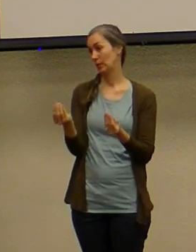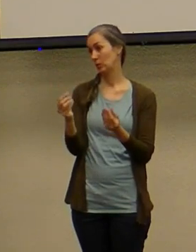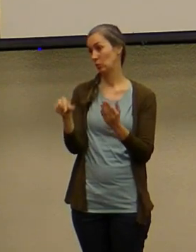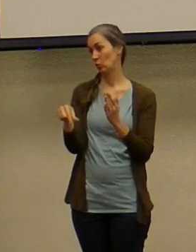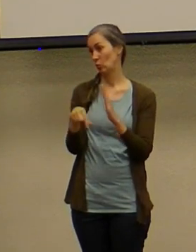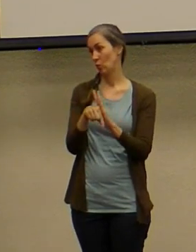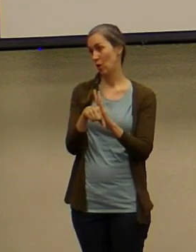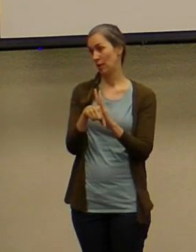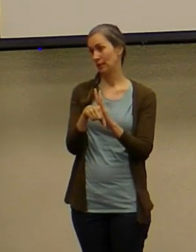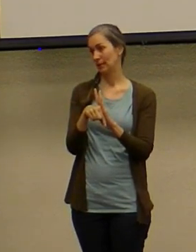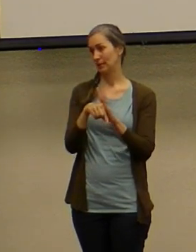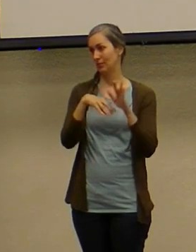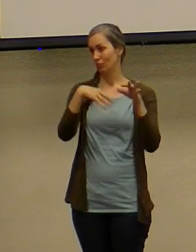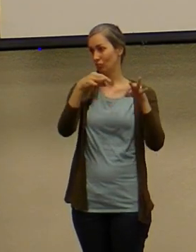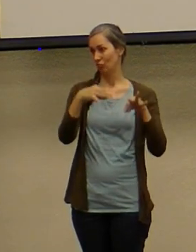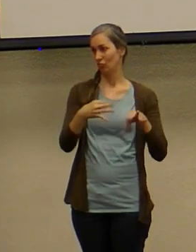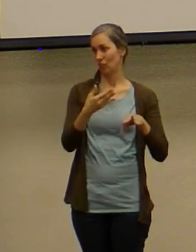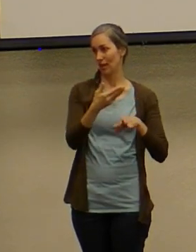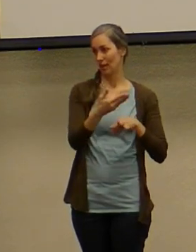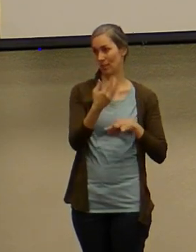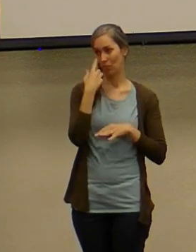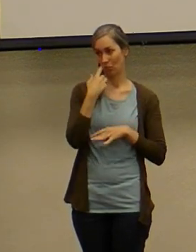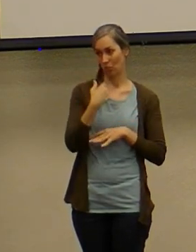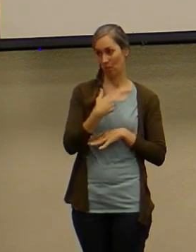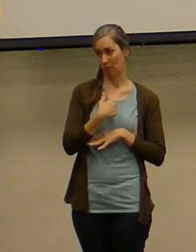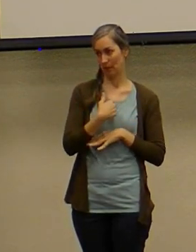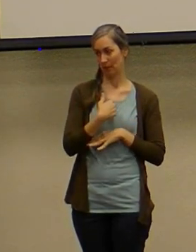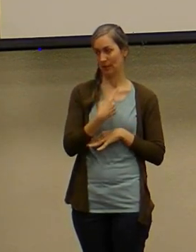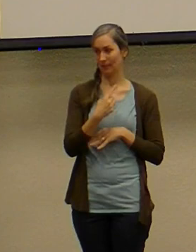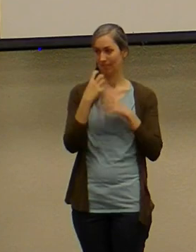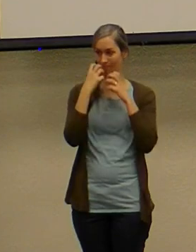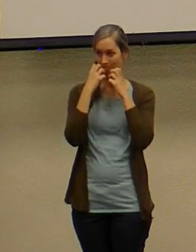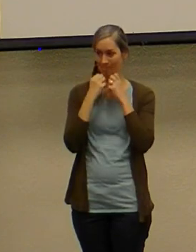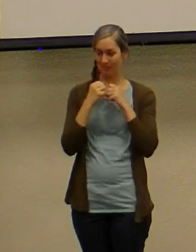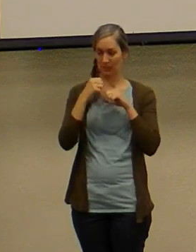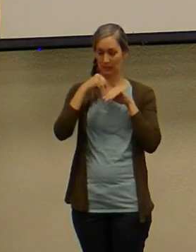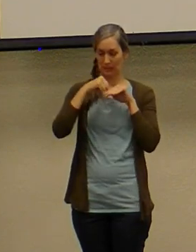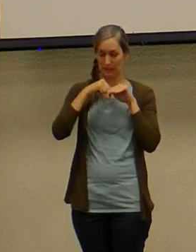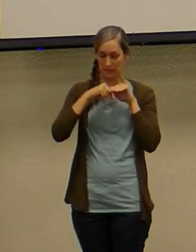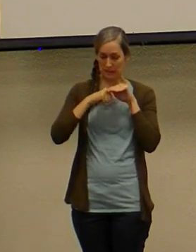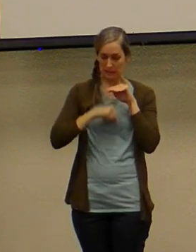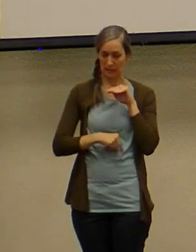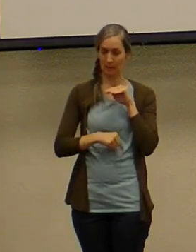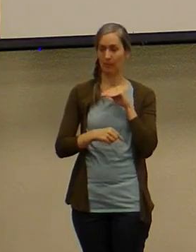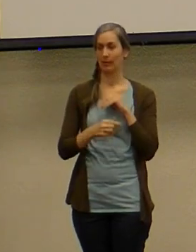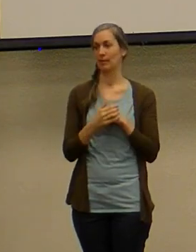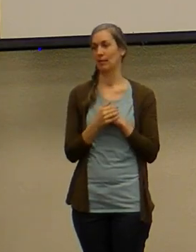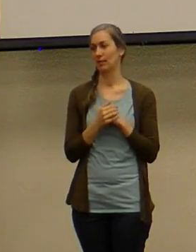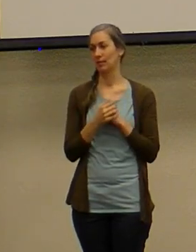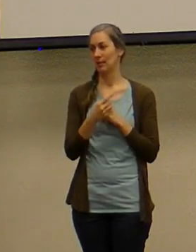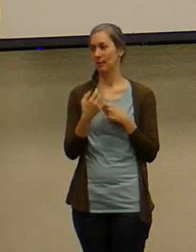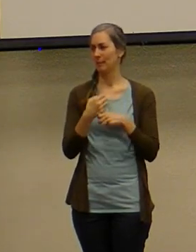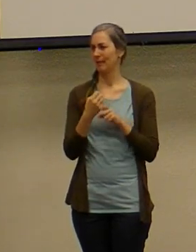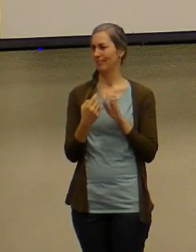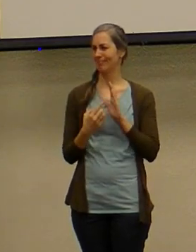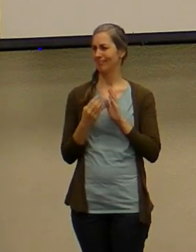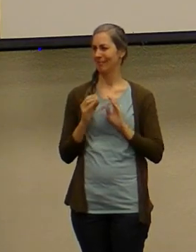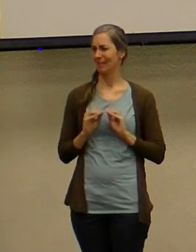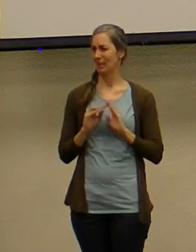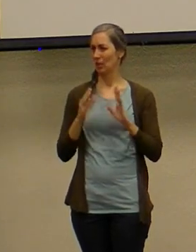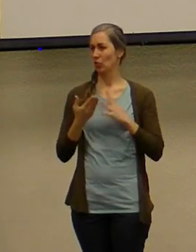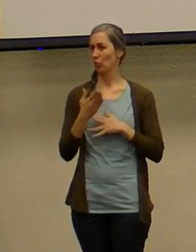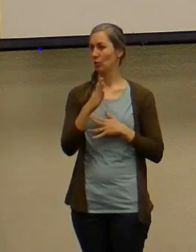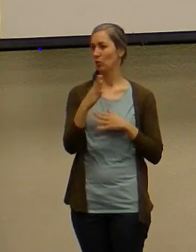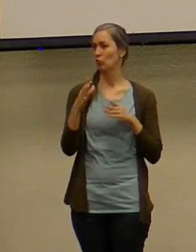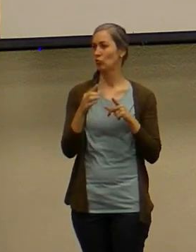really have come to define timothy to me someone who cares deeply and you know he cares about you and makes it evident through his words and actions